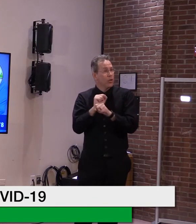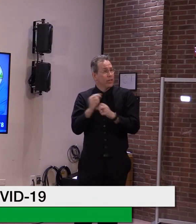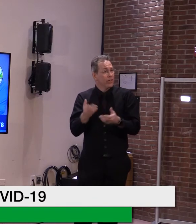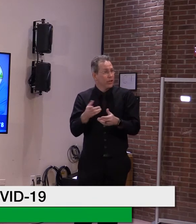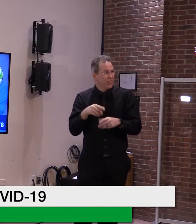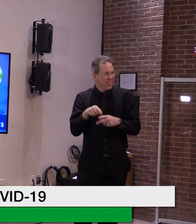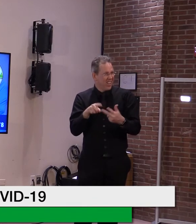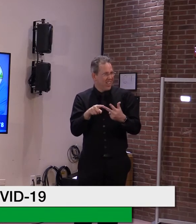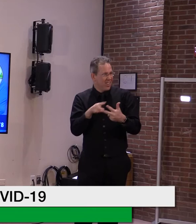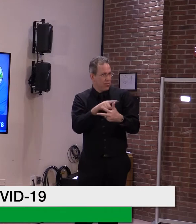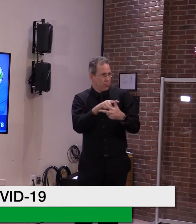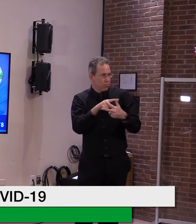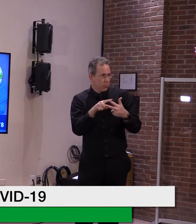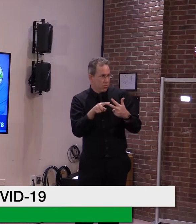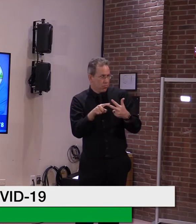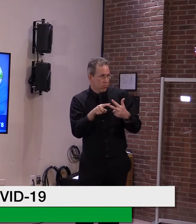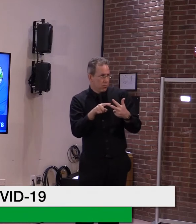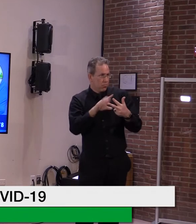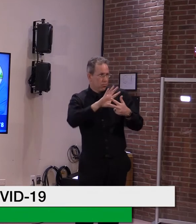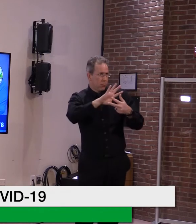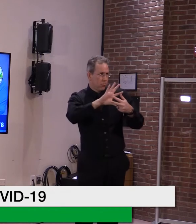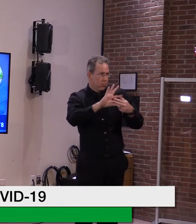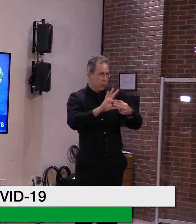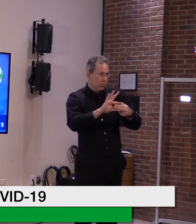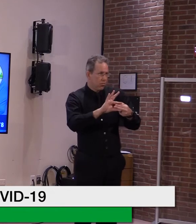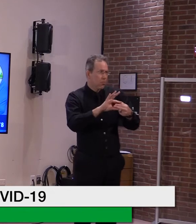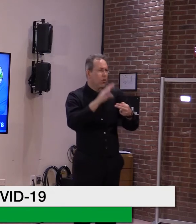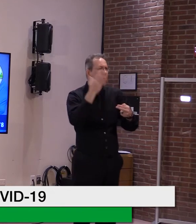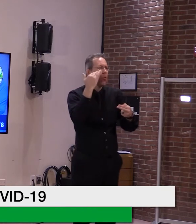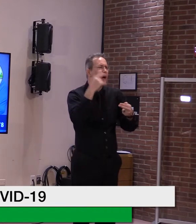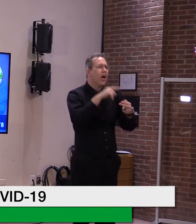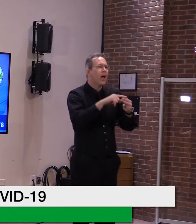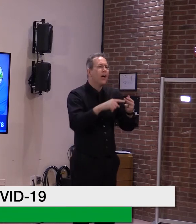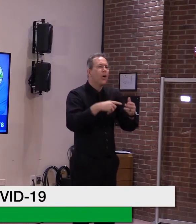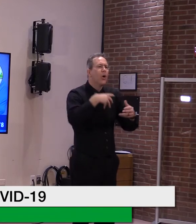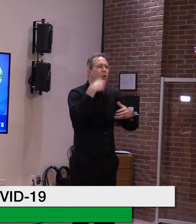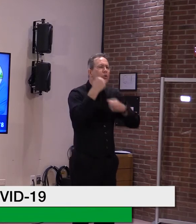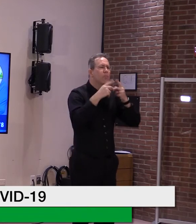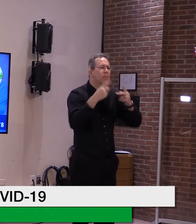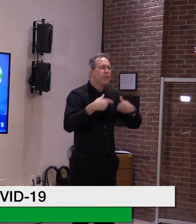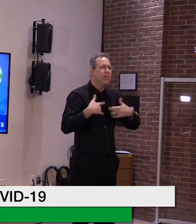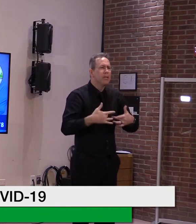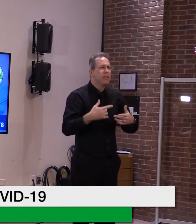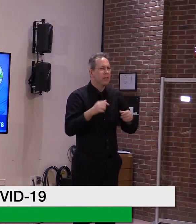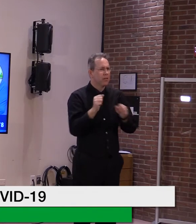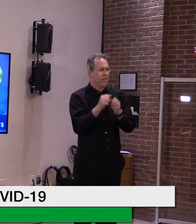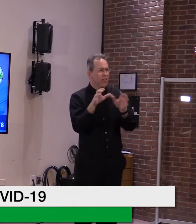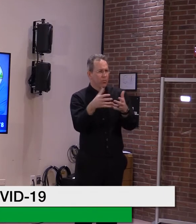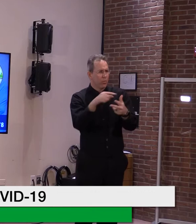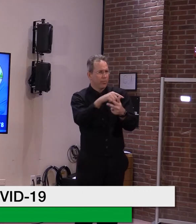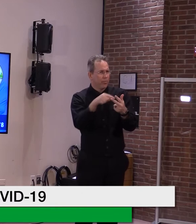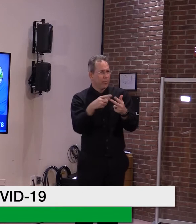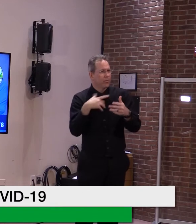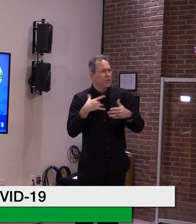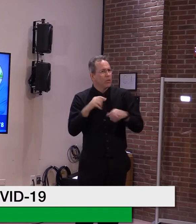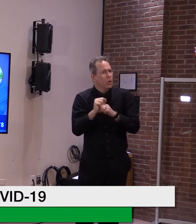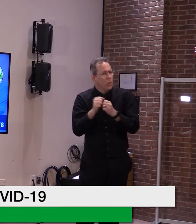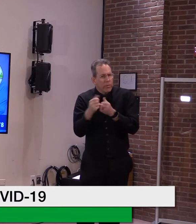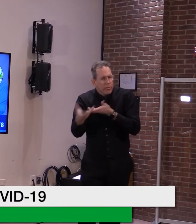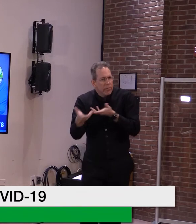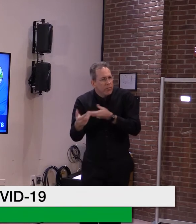because older age band individuals were most likely to be hospitalized and occupying Vermont hospital beds. So,